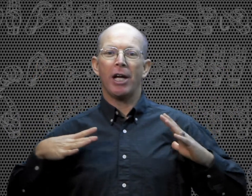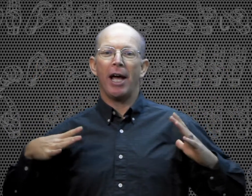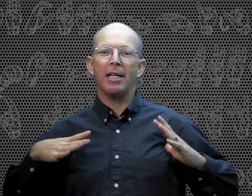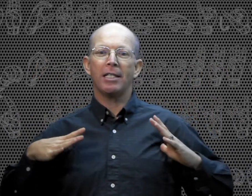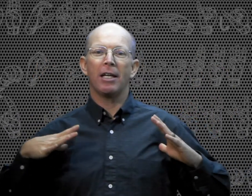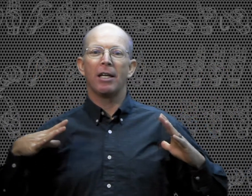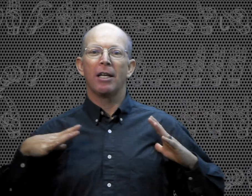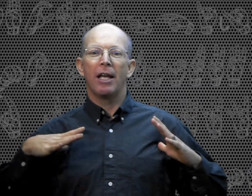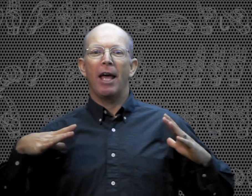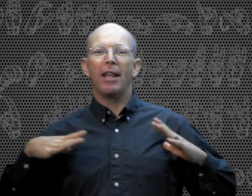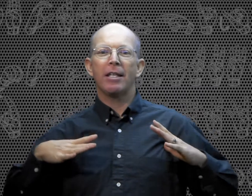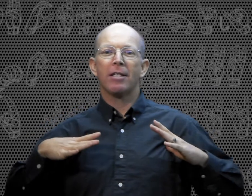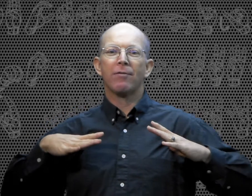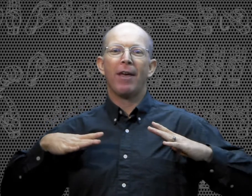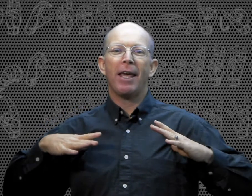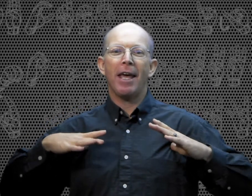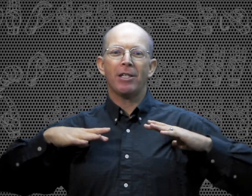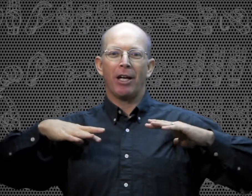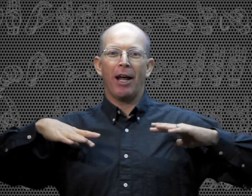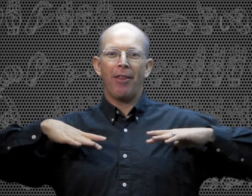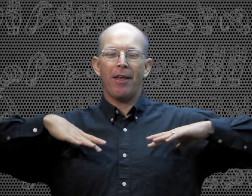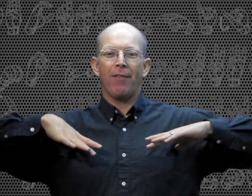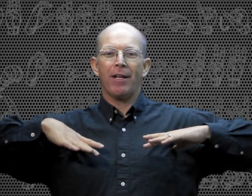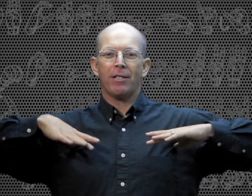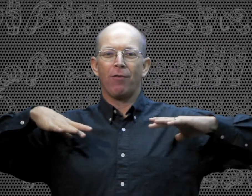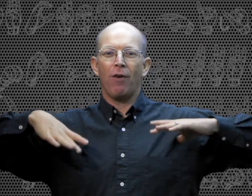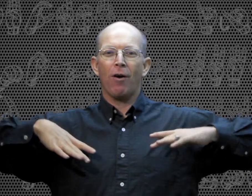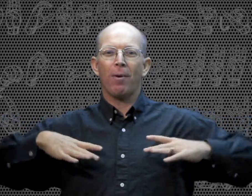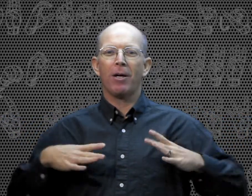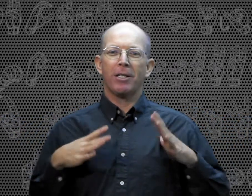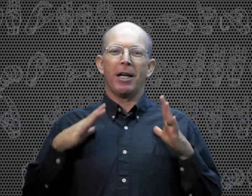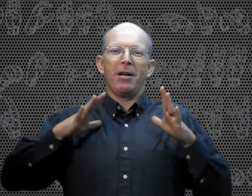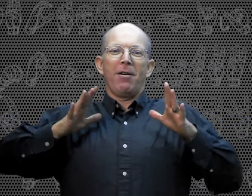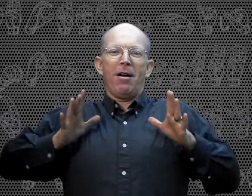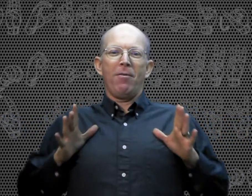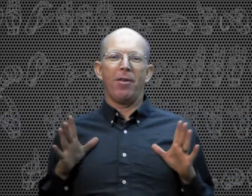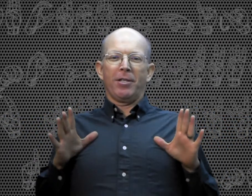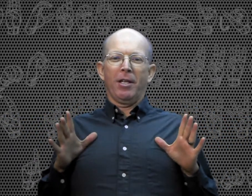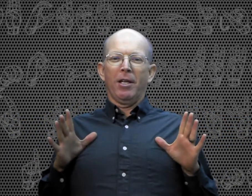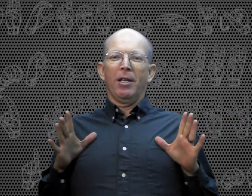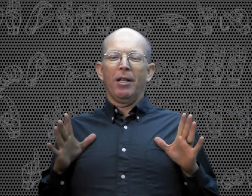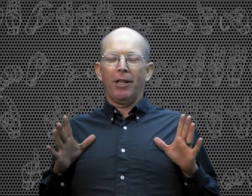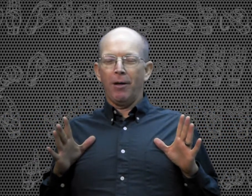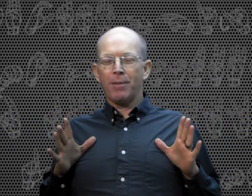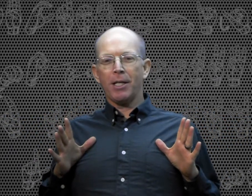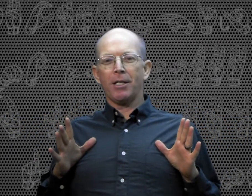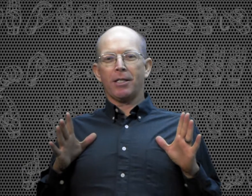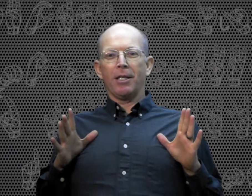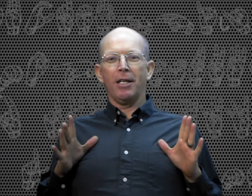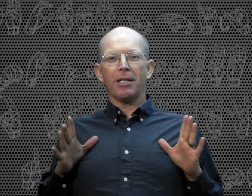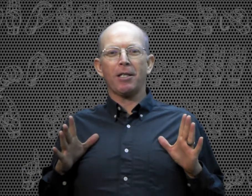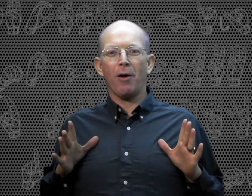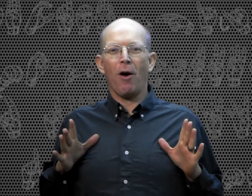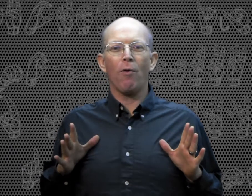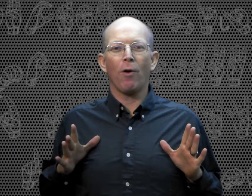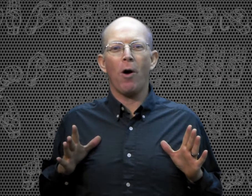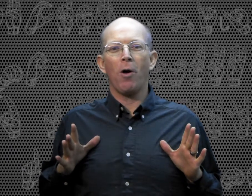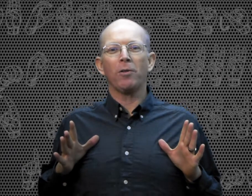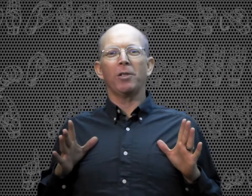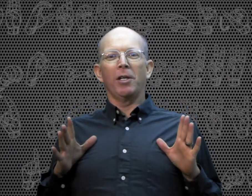chest, and this is vacation. I think of it as the farmer standing around with his thumbs in his overalls.